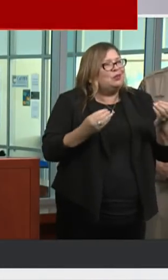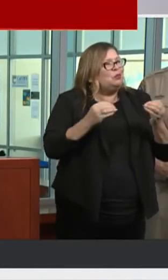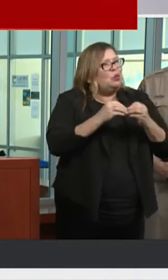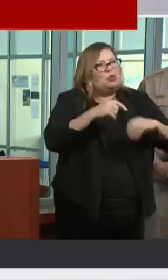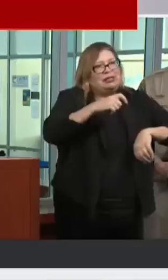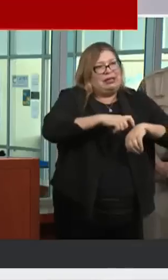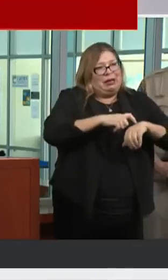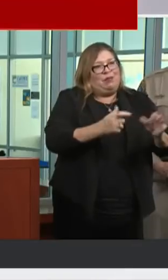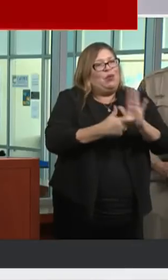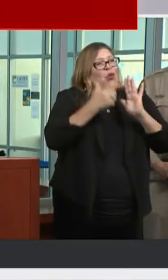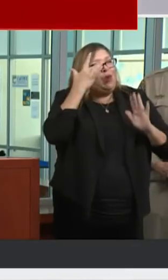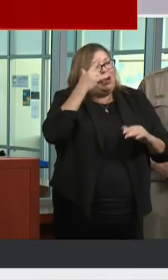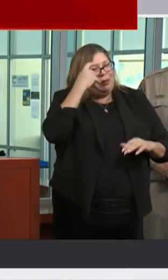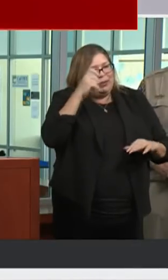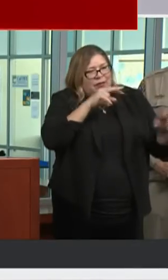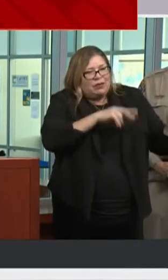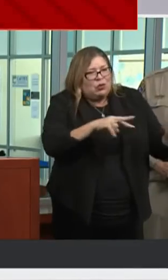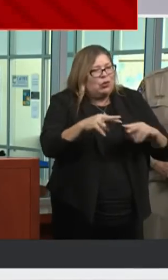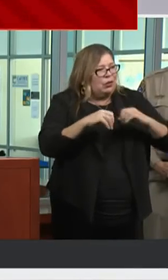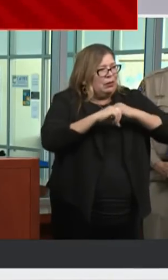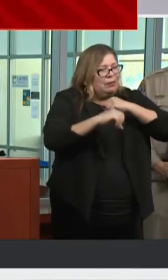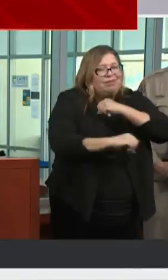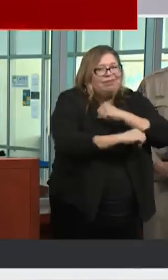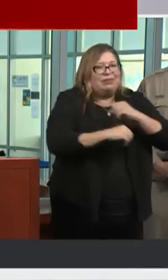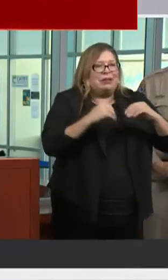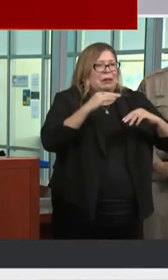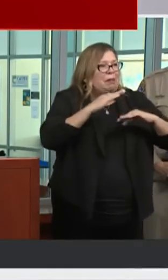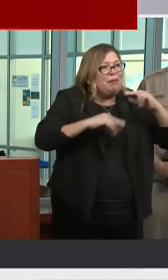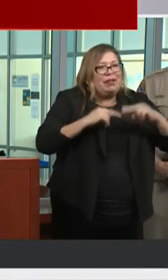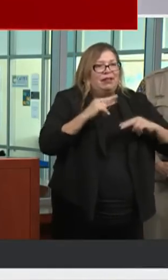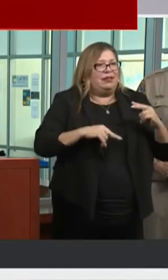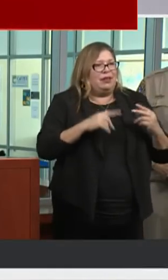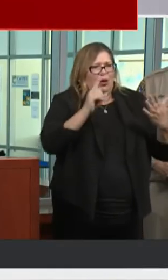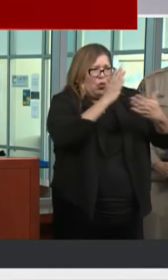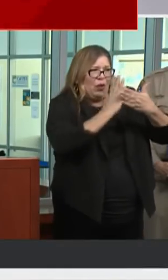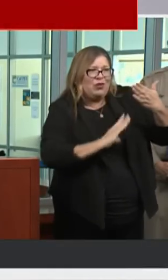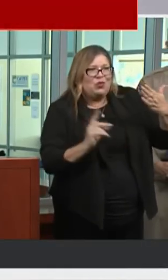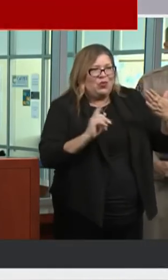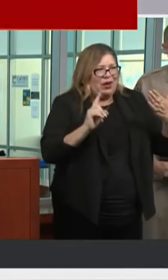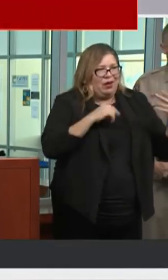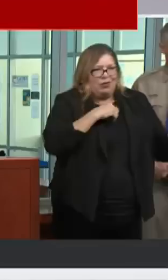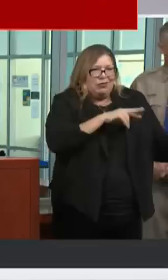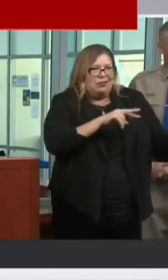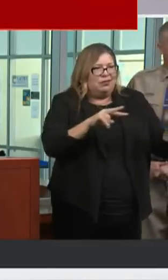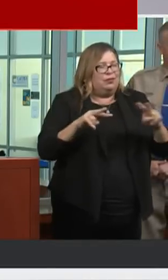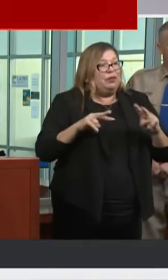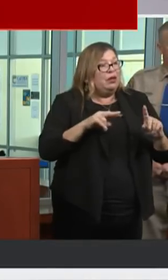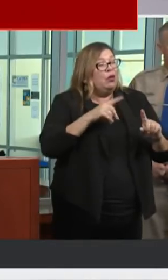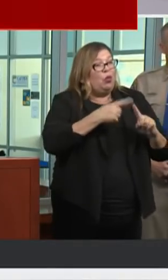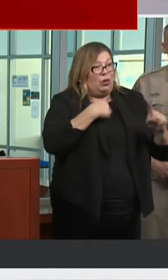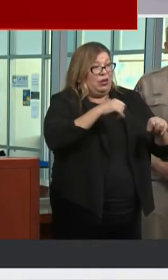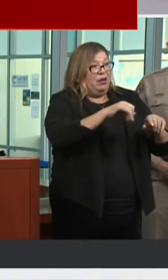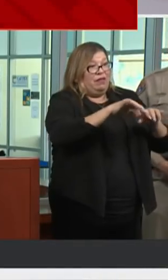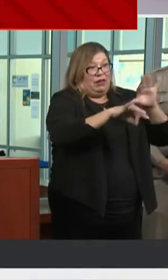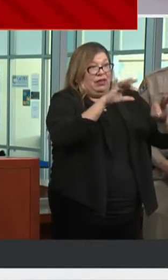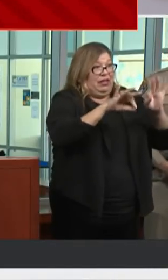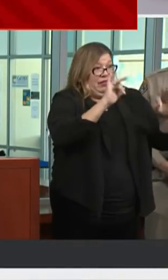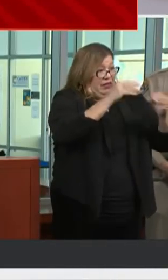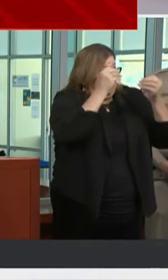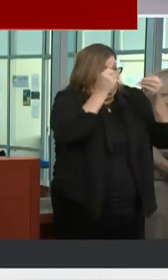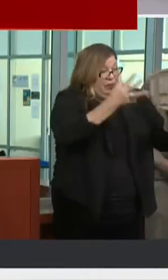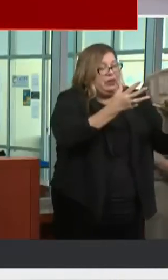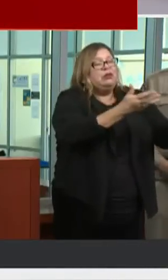where the cracks may take place. And that will also drive what the overall damage